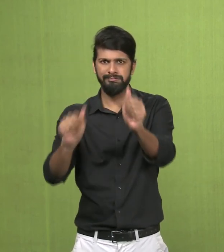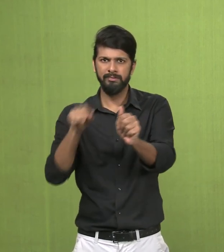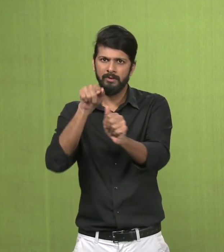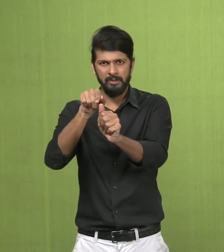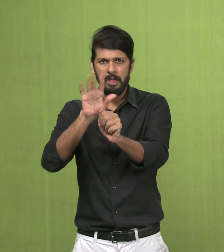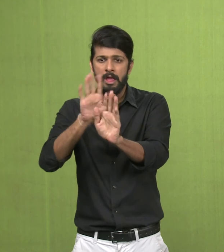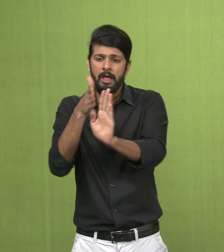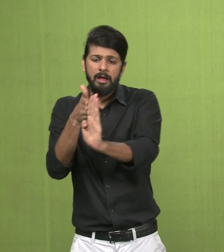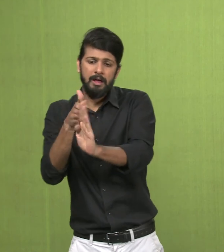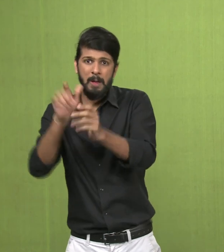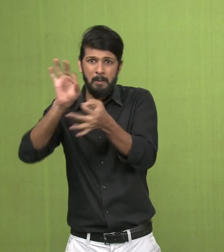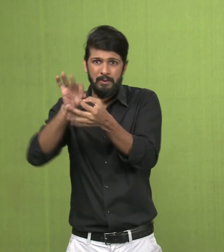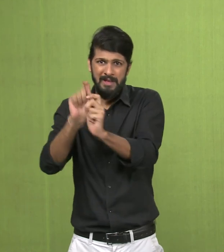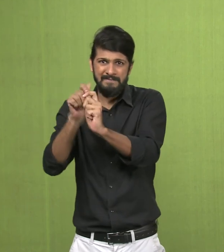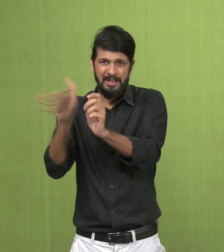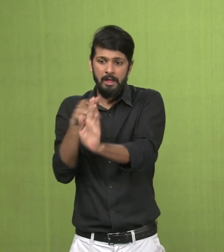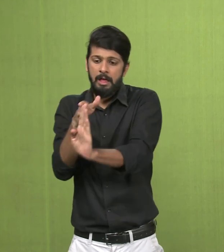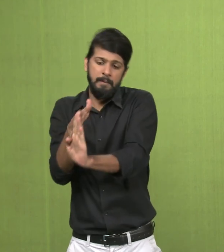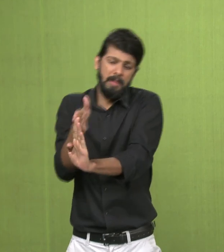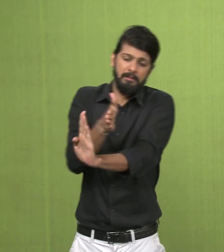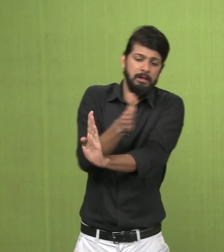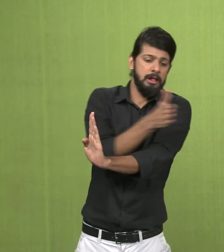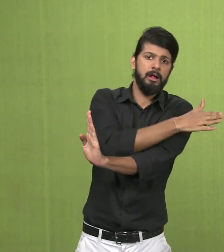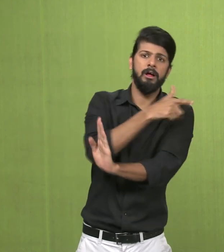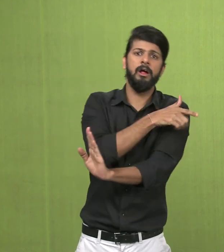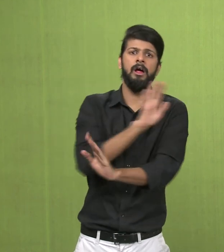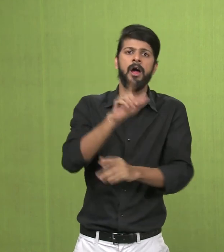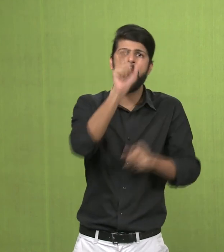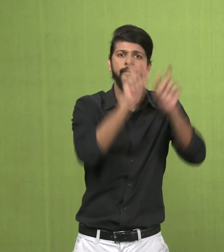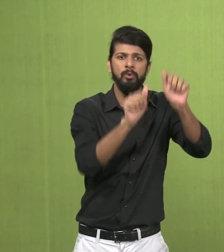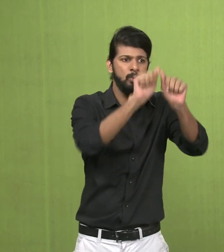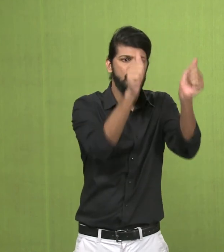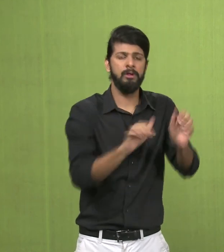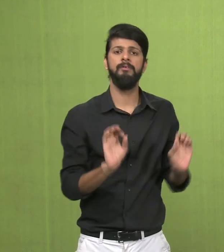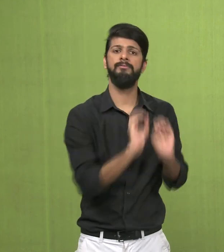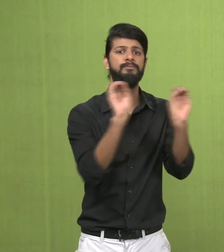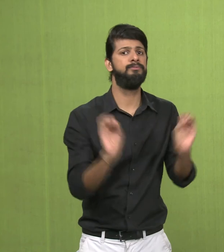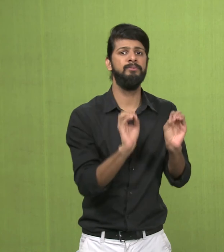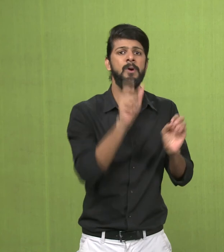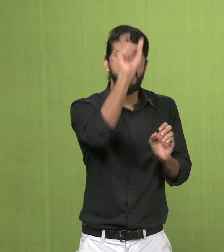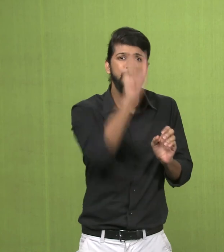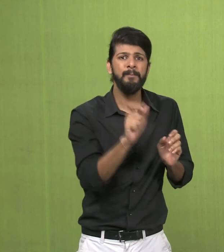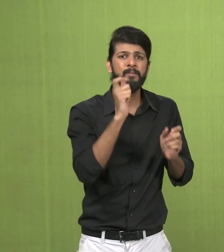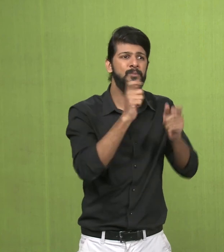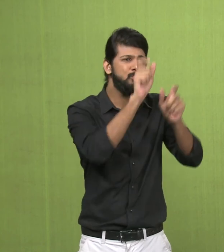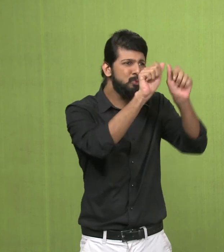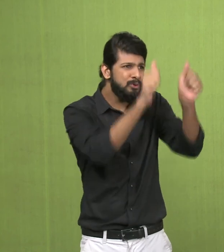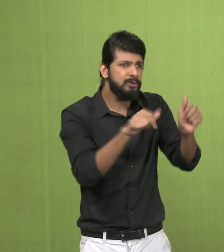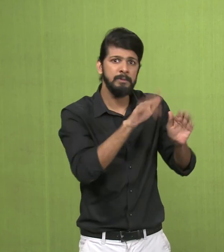Before this, the standing Buddha is one kind of a depiction. But before this, the human form of the Buddha was never depicted. He was